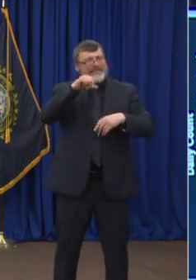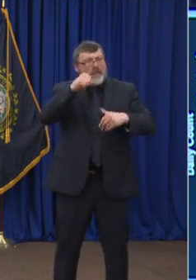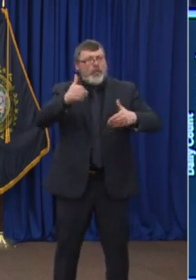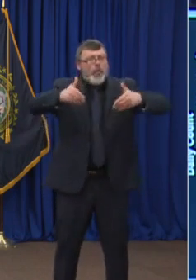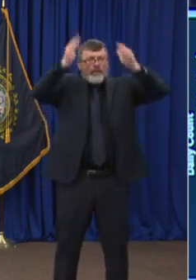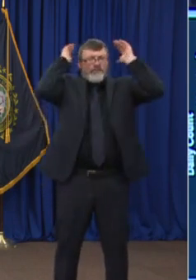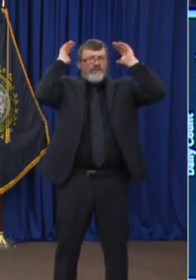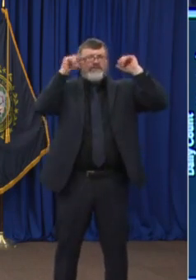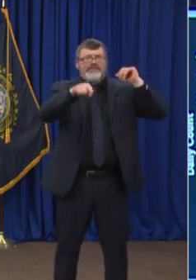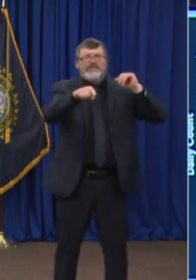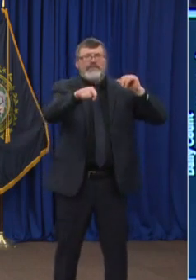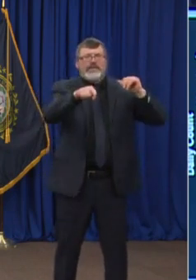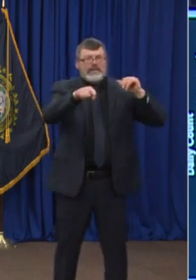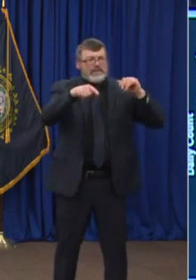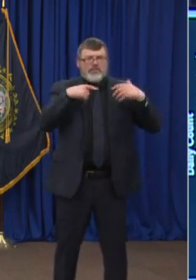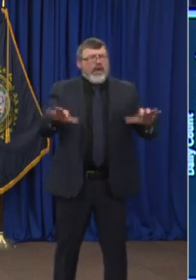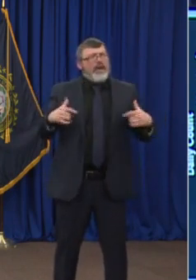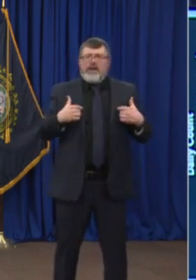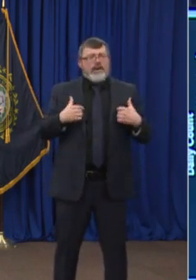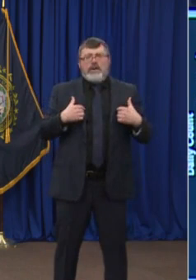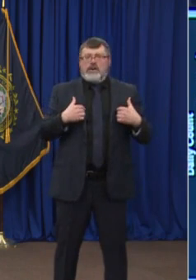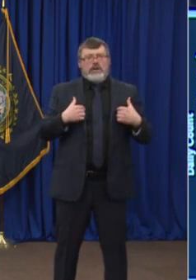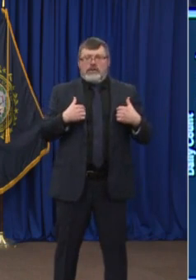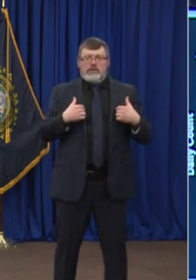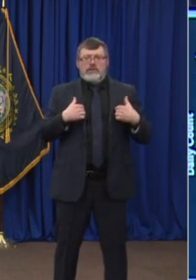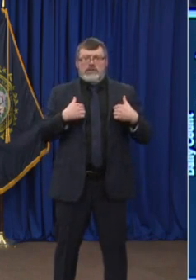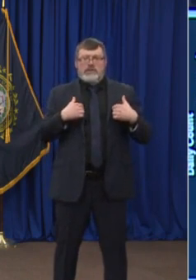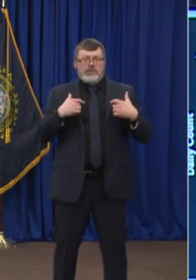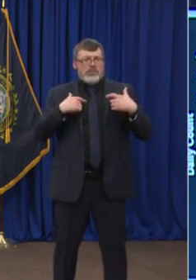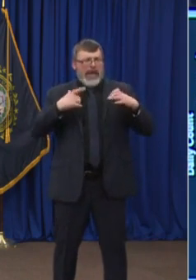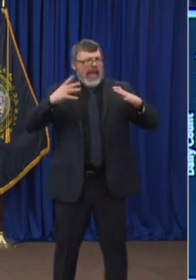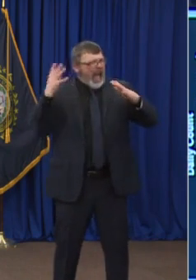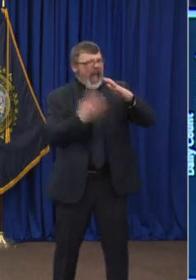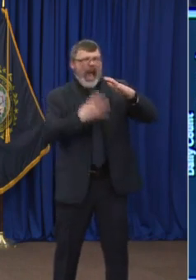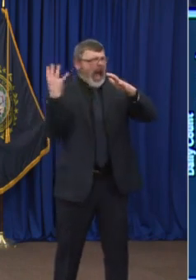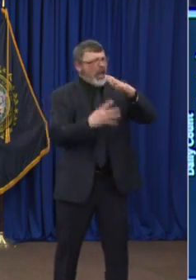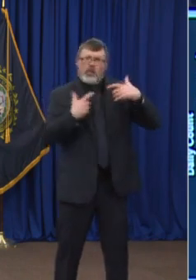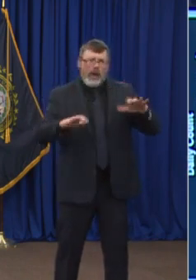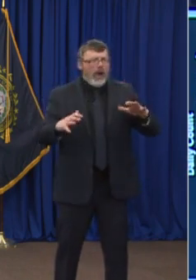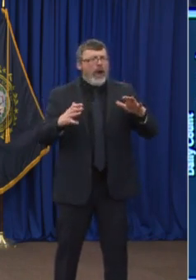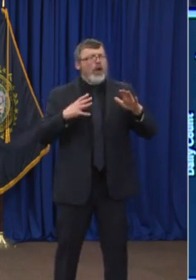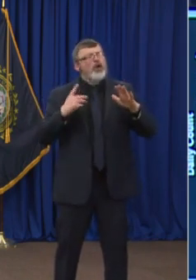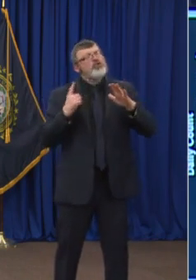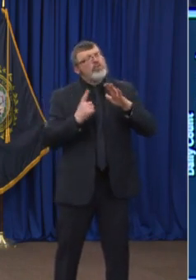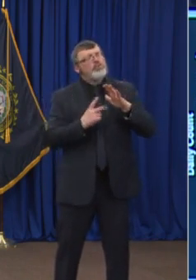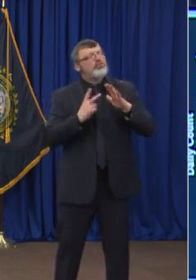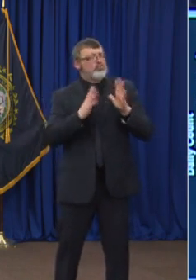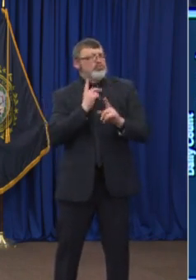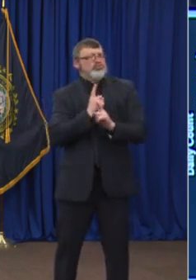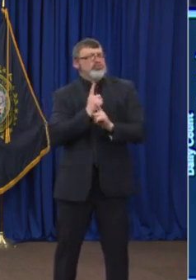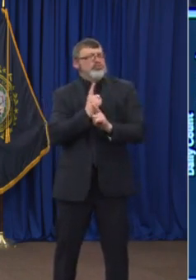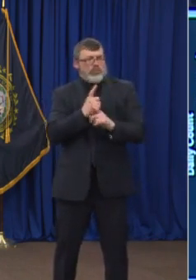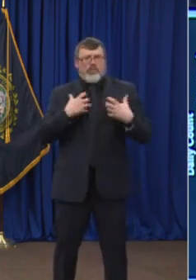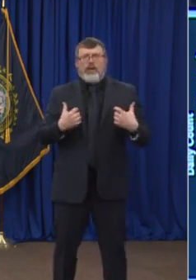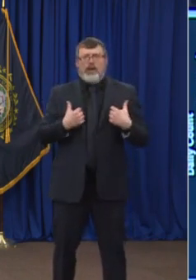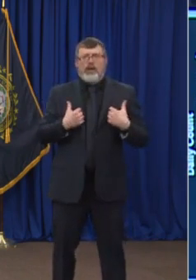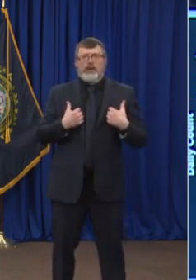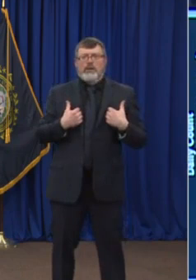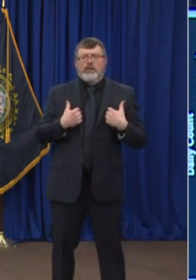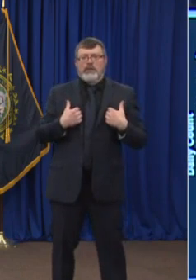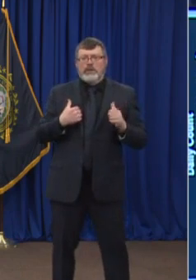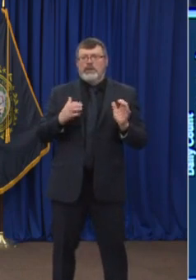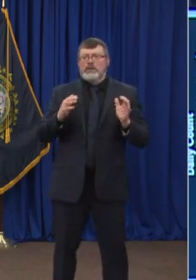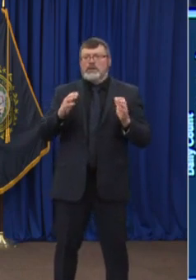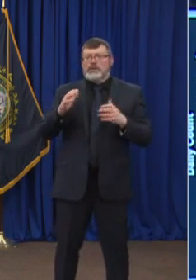is, while we've had this, this while we had the real spike here, a lot of hospitals were able to stay open, especially for emergency services, but even for